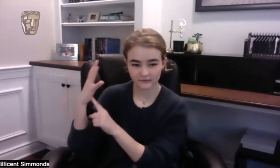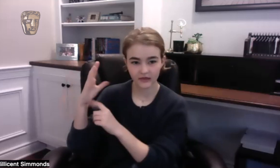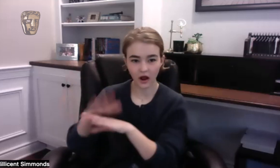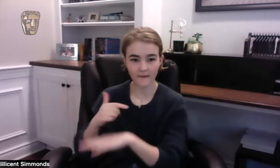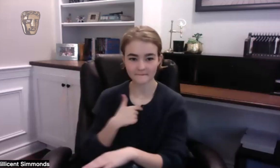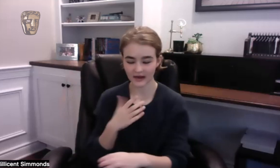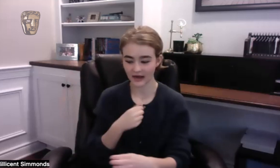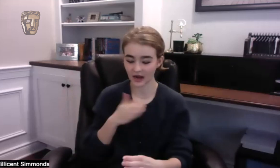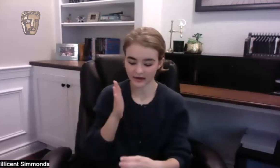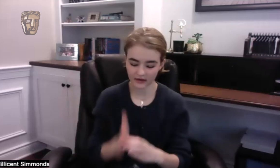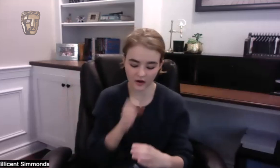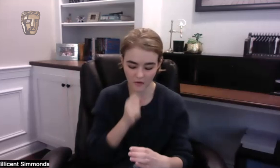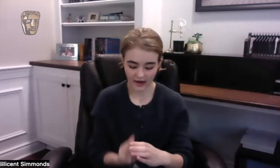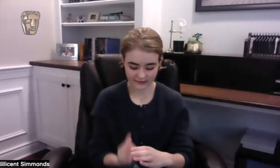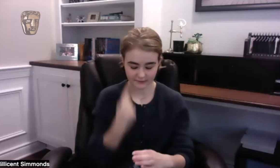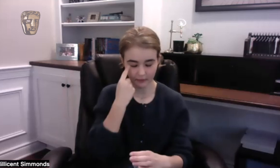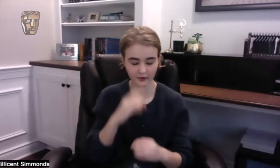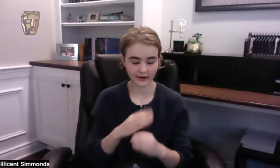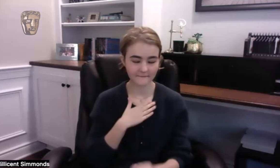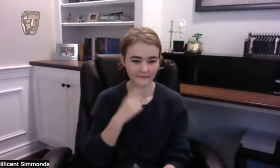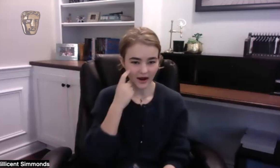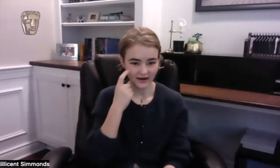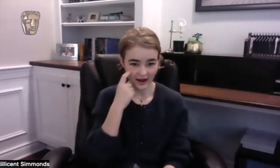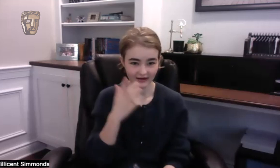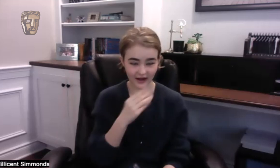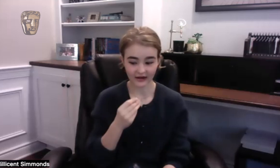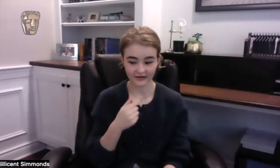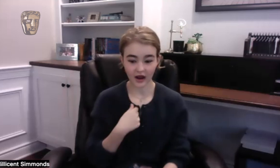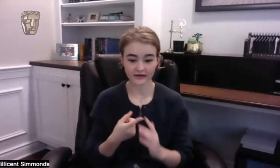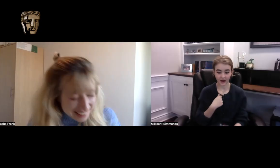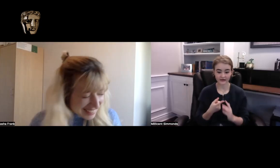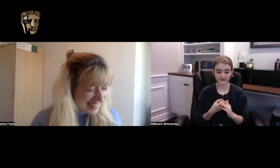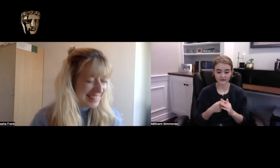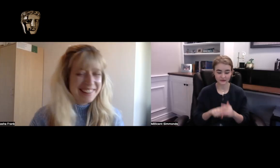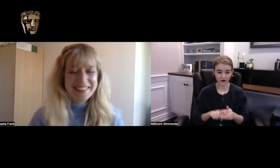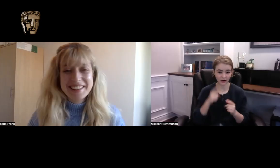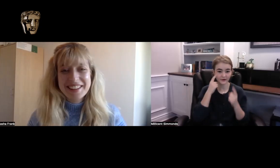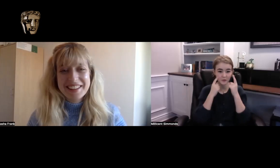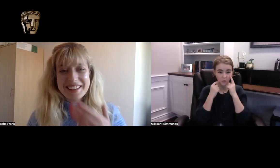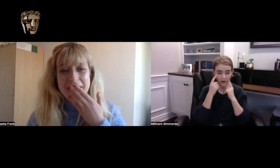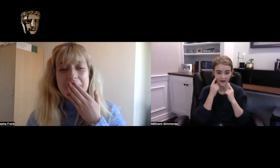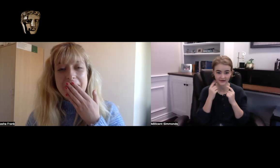me and I was cutting the orange and a like a juice of orange squirted in my eye and I started crying